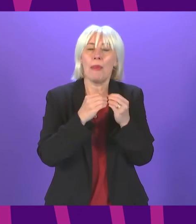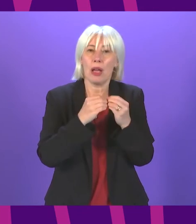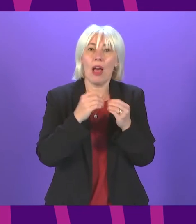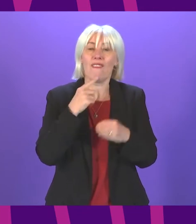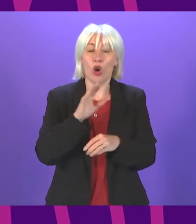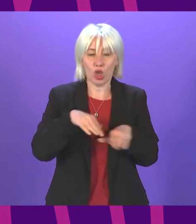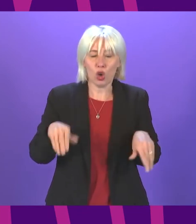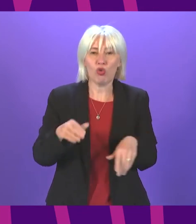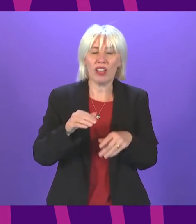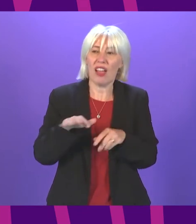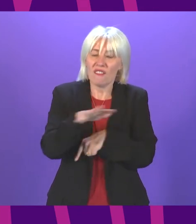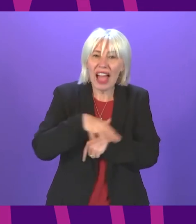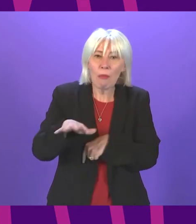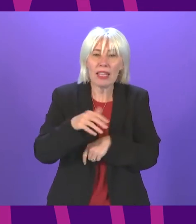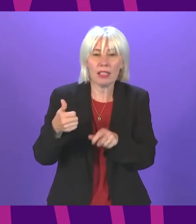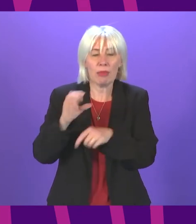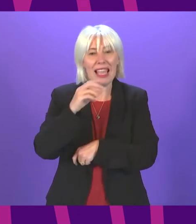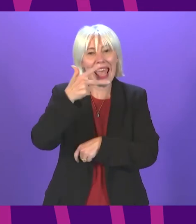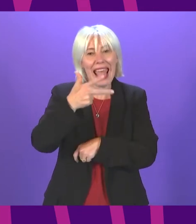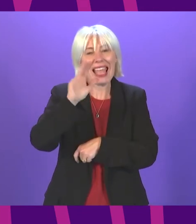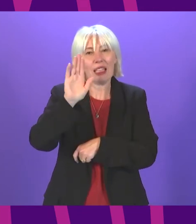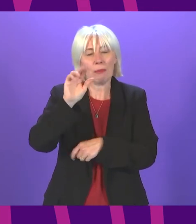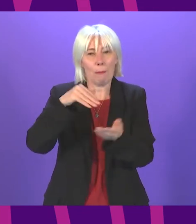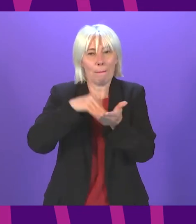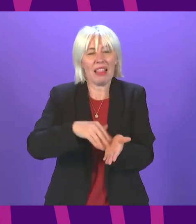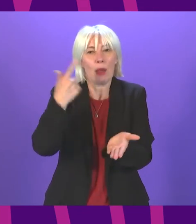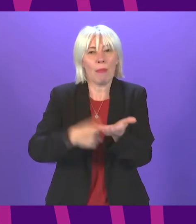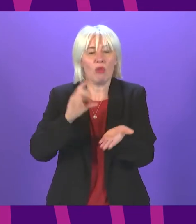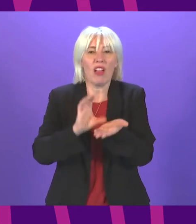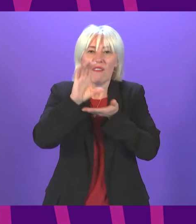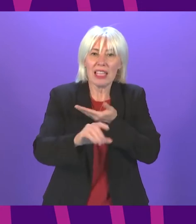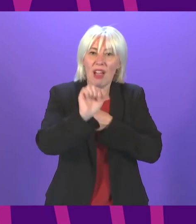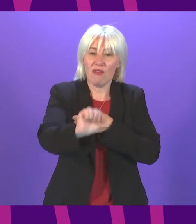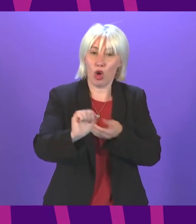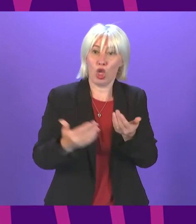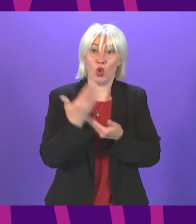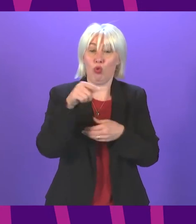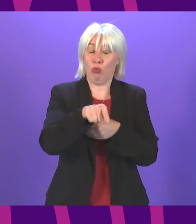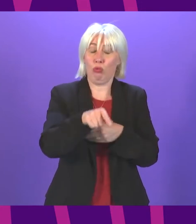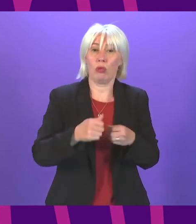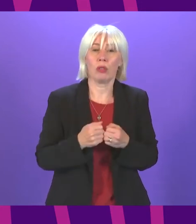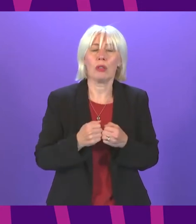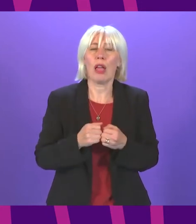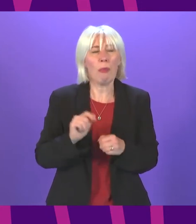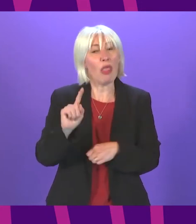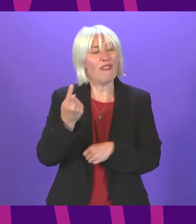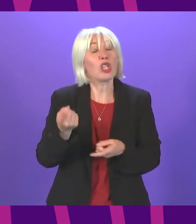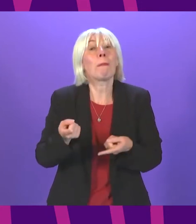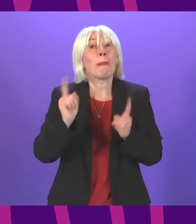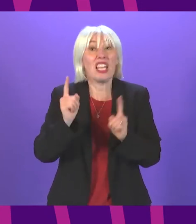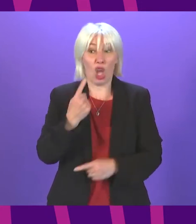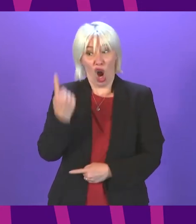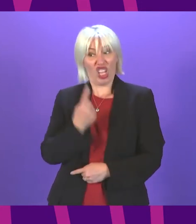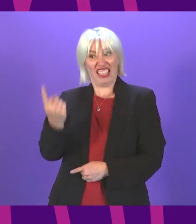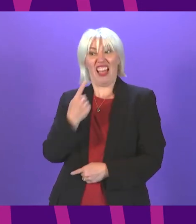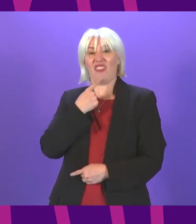backed up by £8 million worth of investment. Douglas Ross. I was responding to what the First Minister said herself, what the First Minister